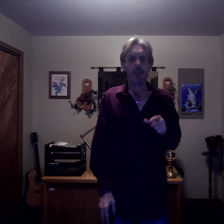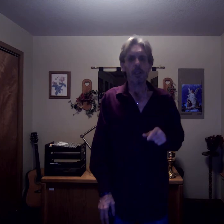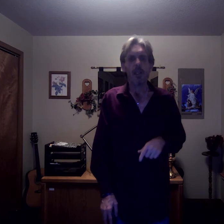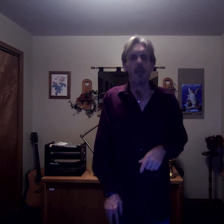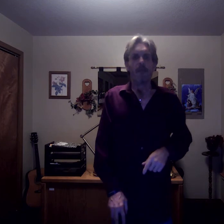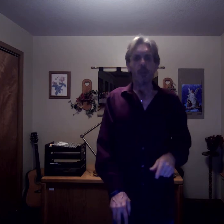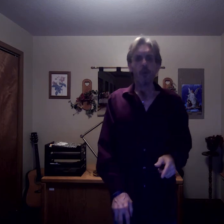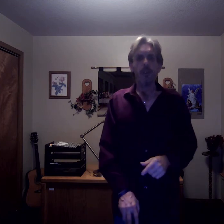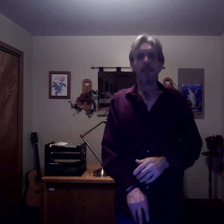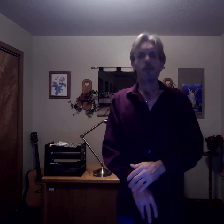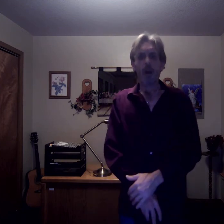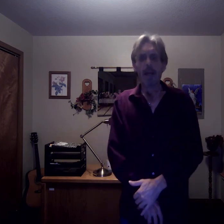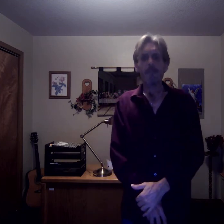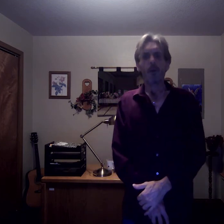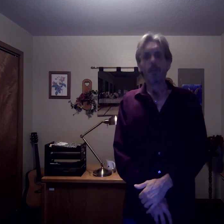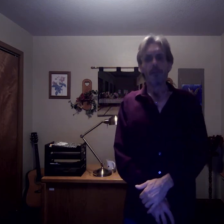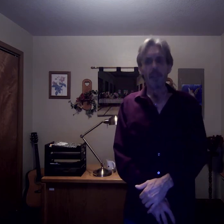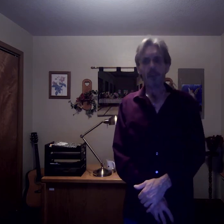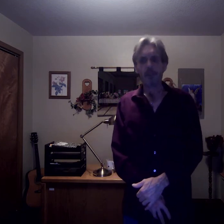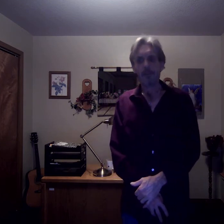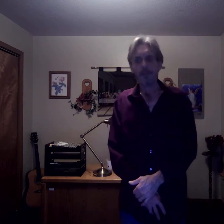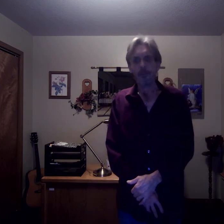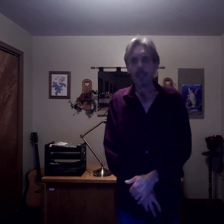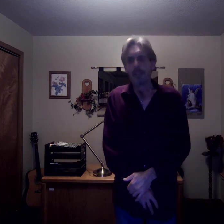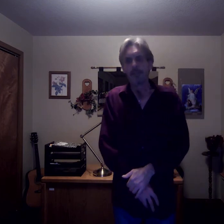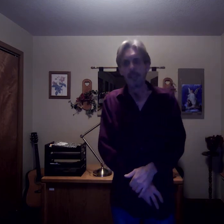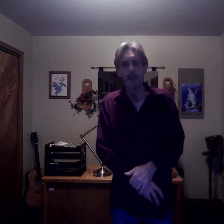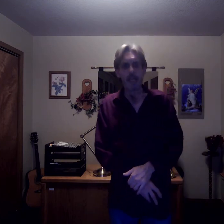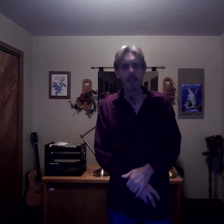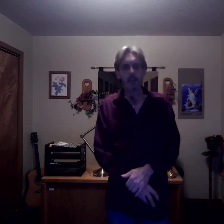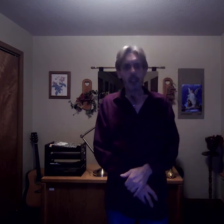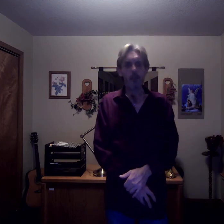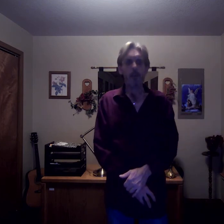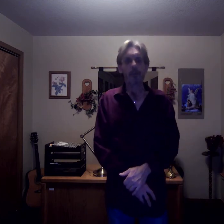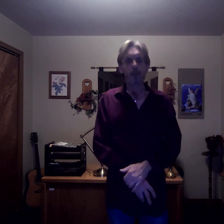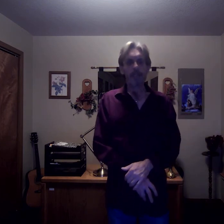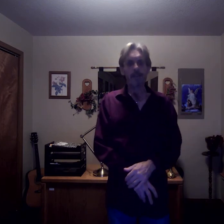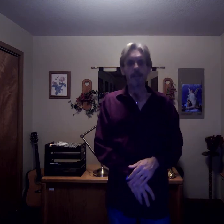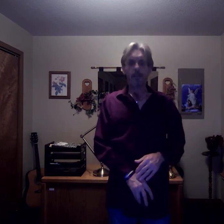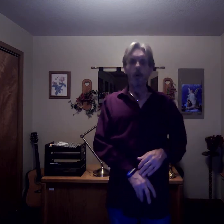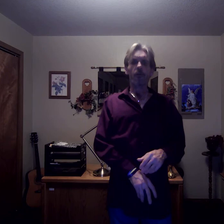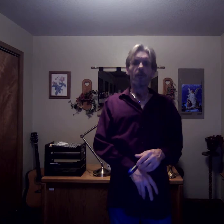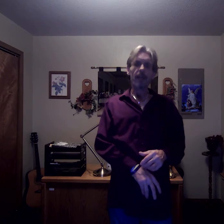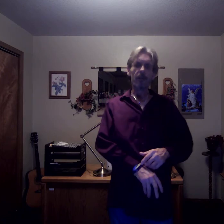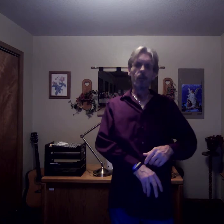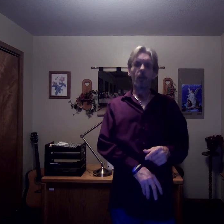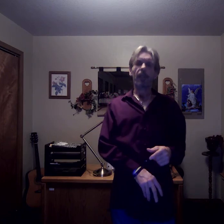fueled his drive for perfection. Steve Hayden, a celloist, credits his most famous work